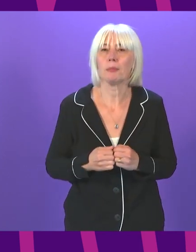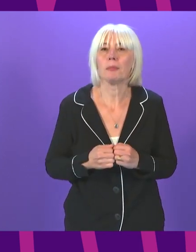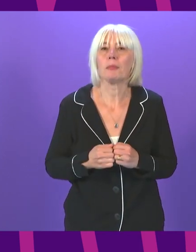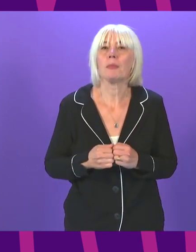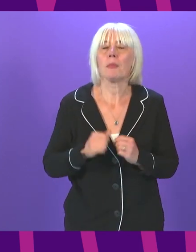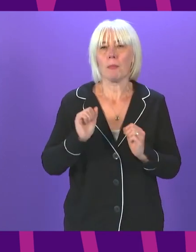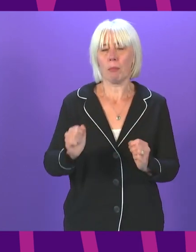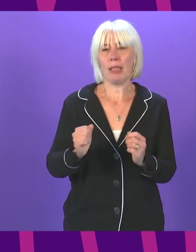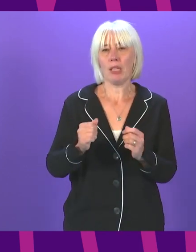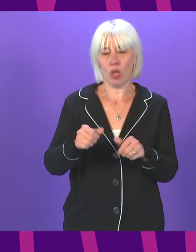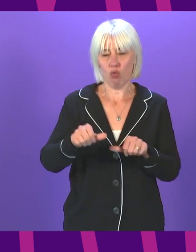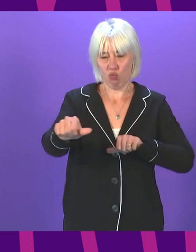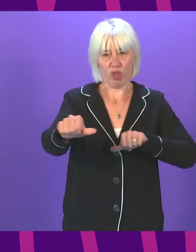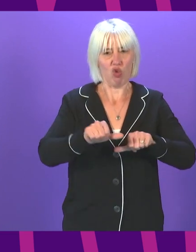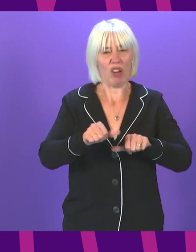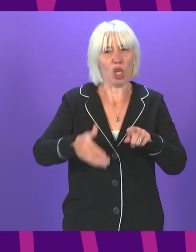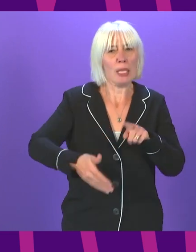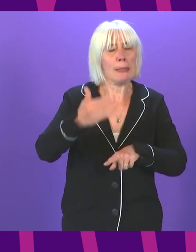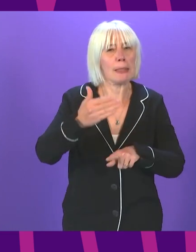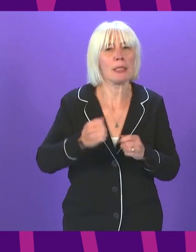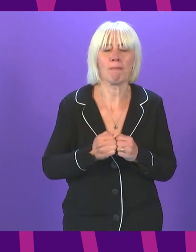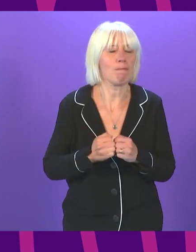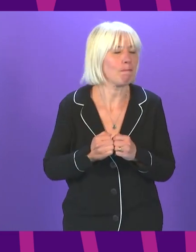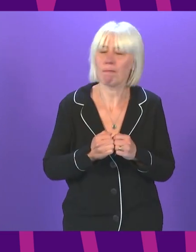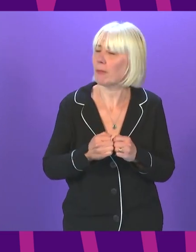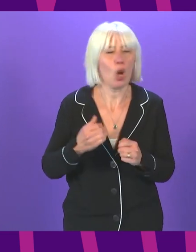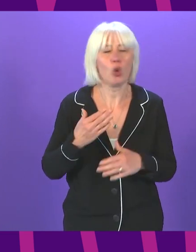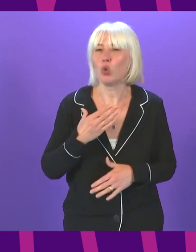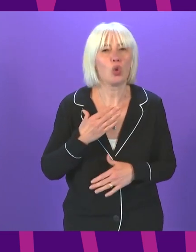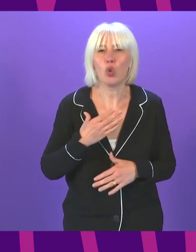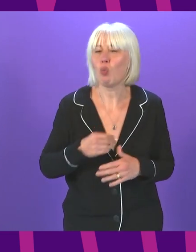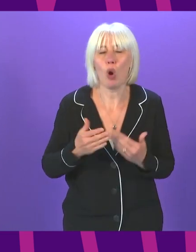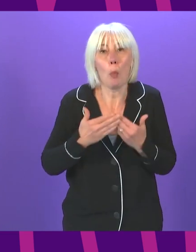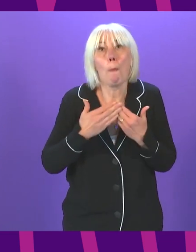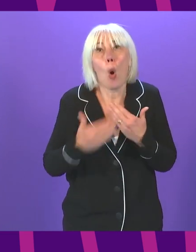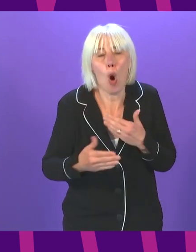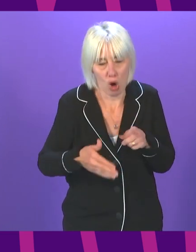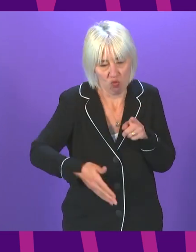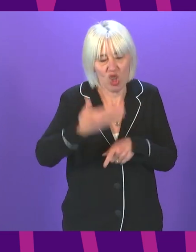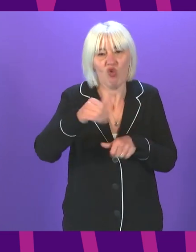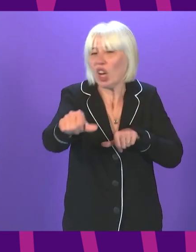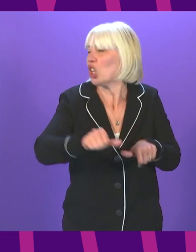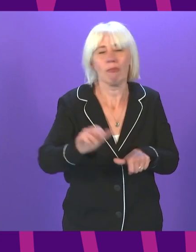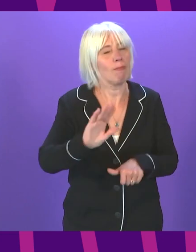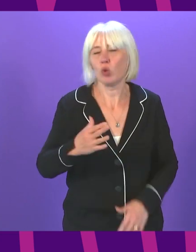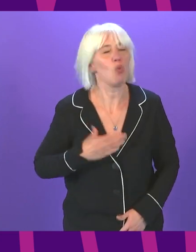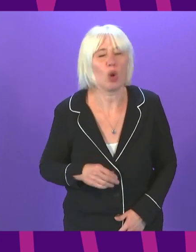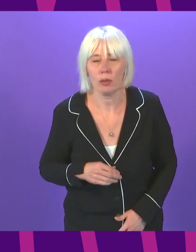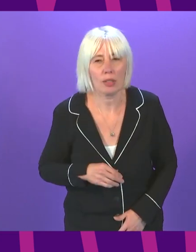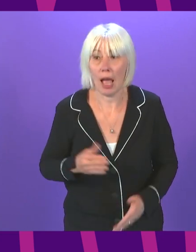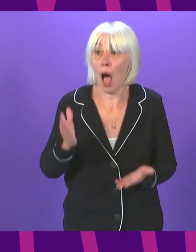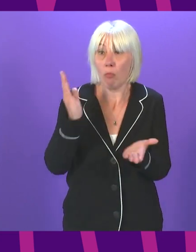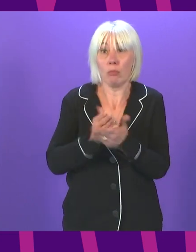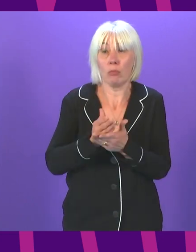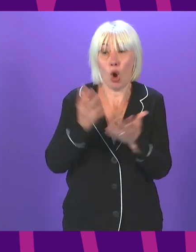On the issue of restrictions, nobody wants to impose greater restrictions. And I absolutely understand the concerns of